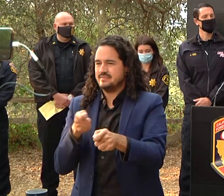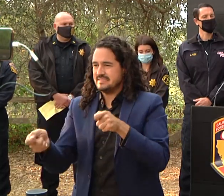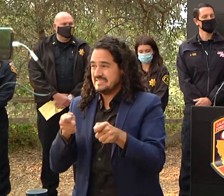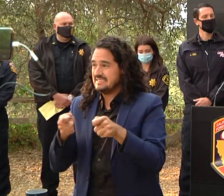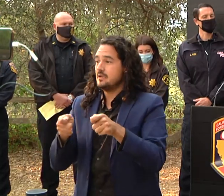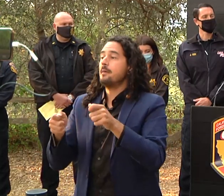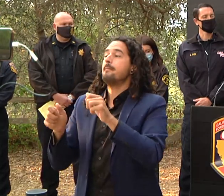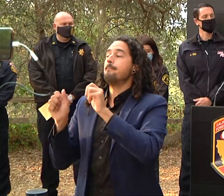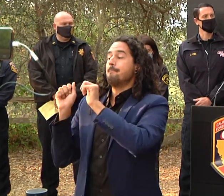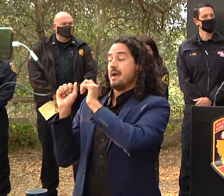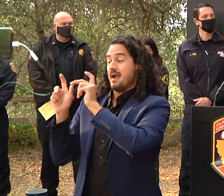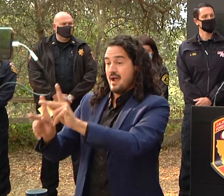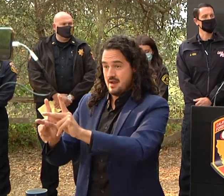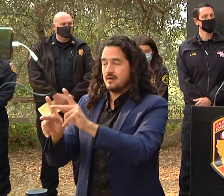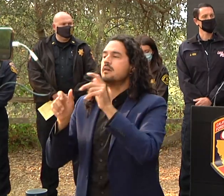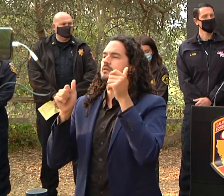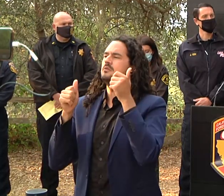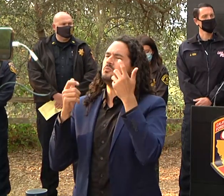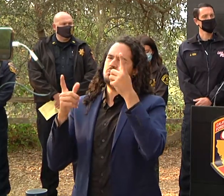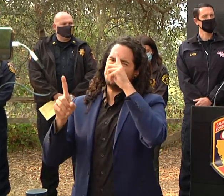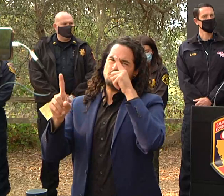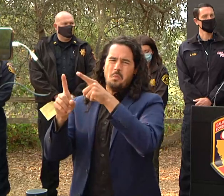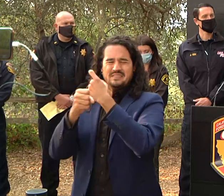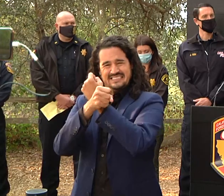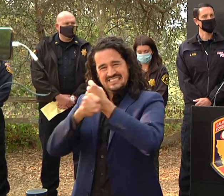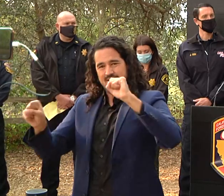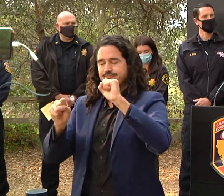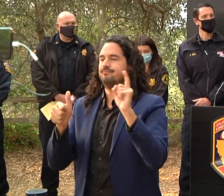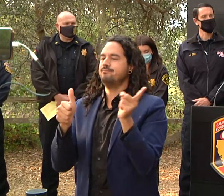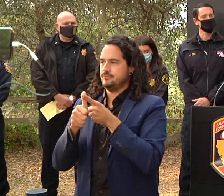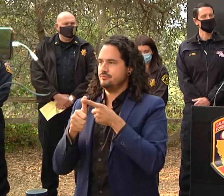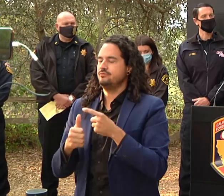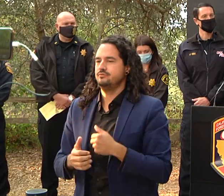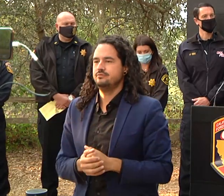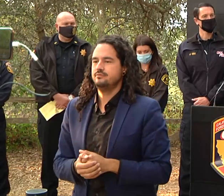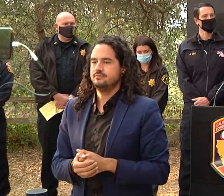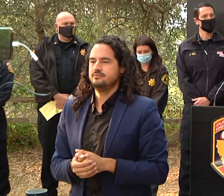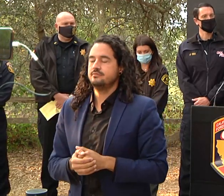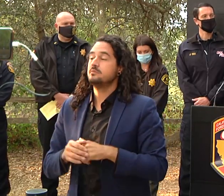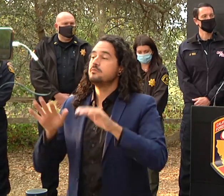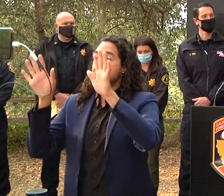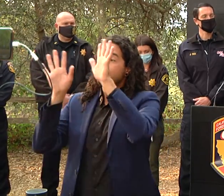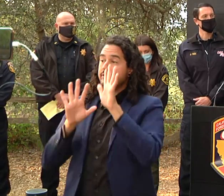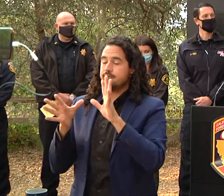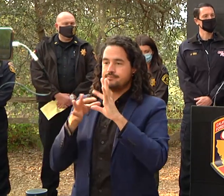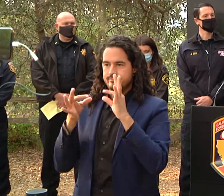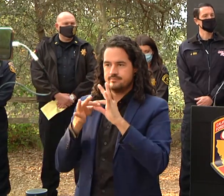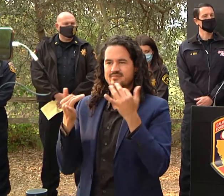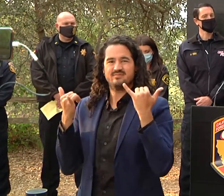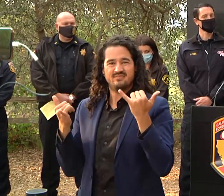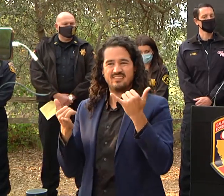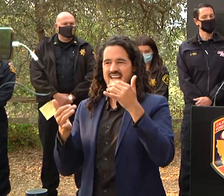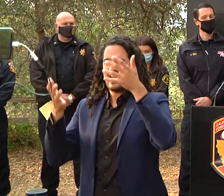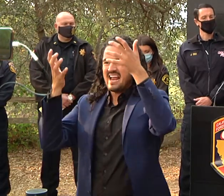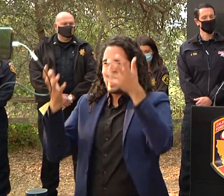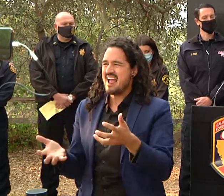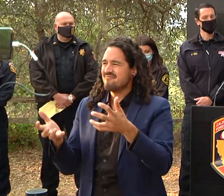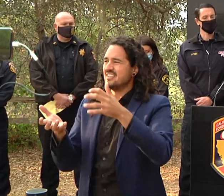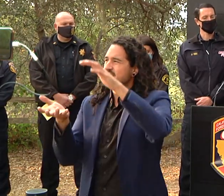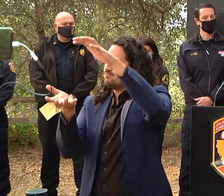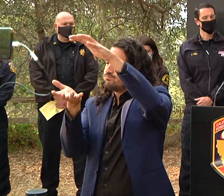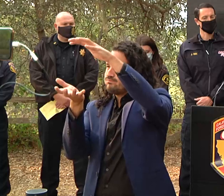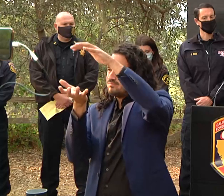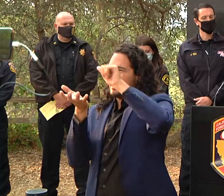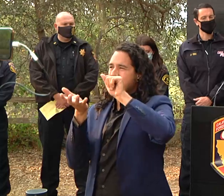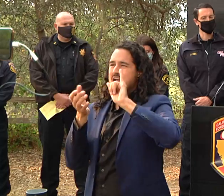the weather again we had a heavy marine layer which did not allow our aircraft to fly like as much as we'd like it